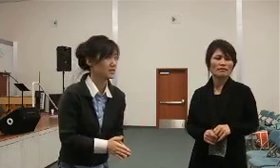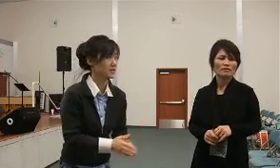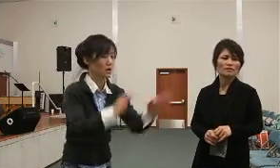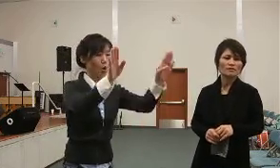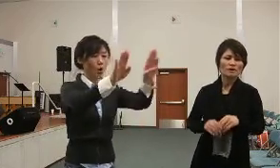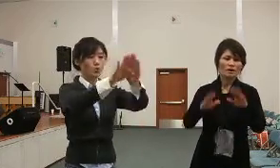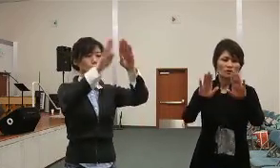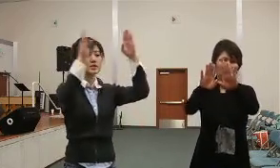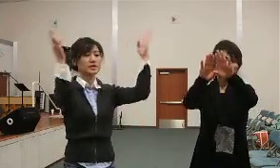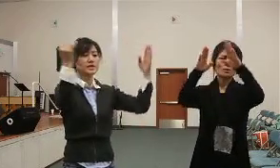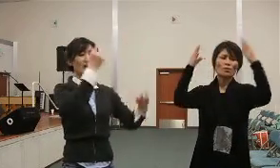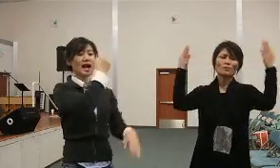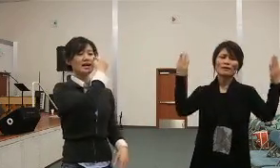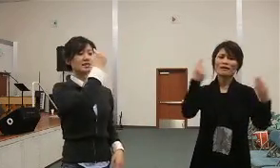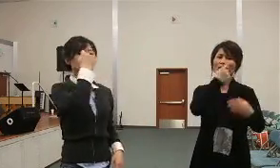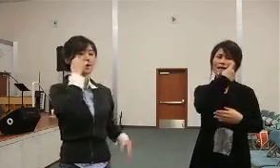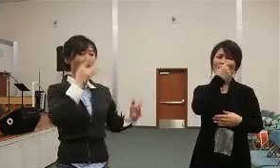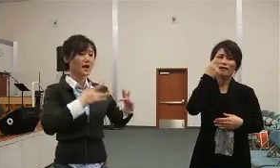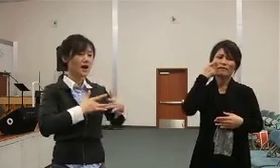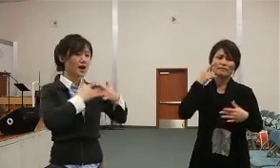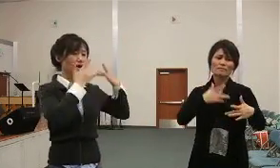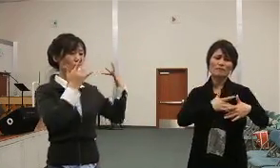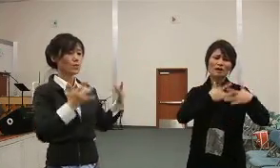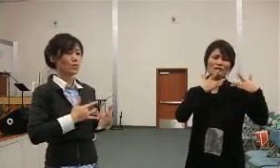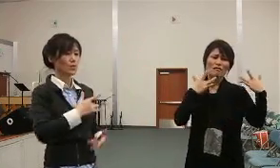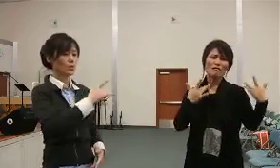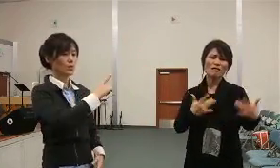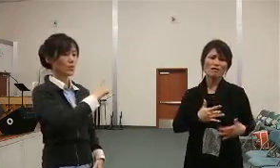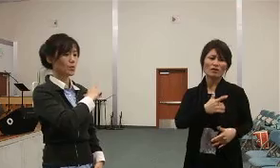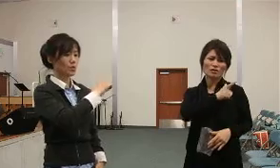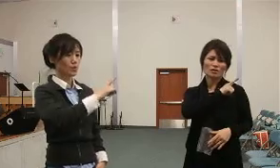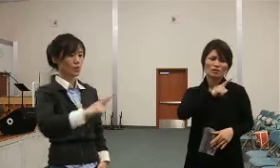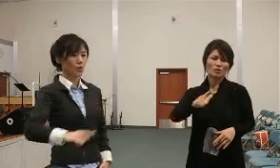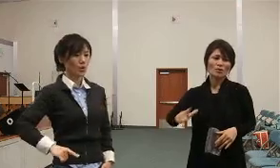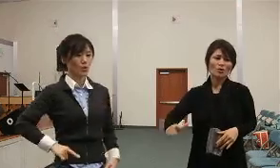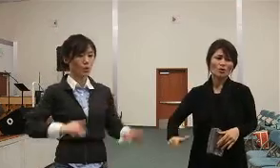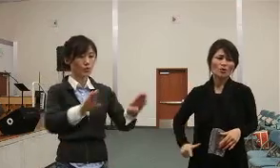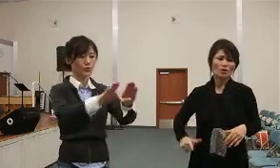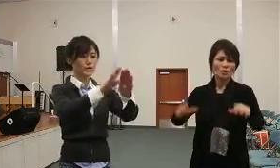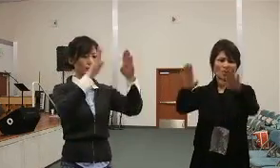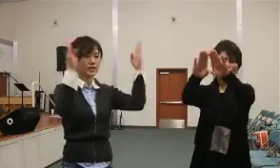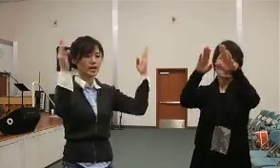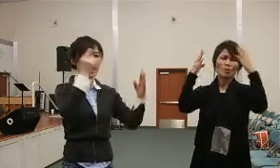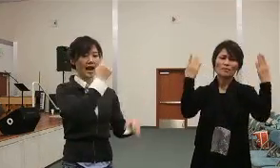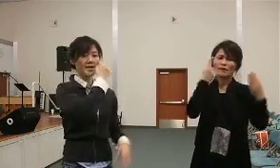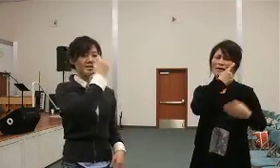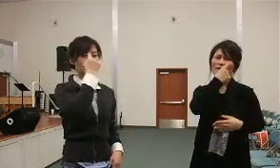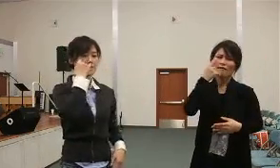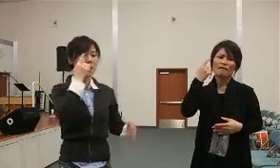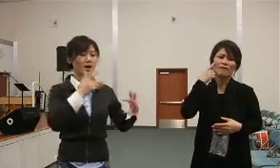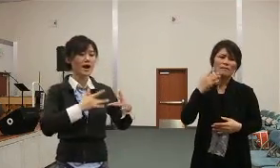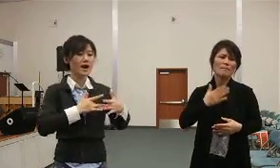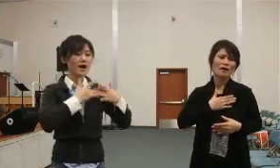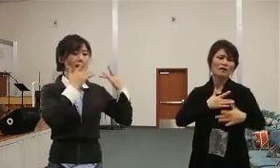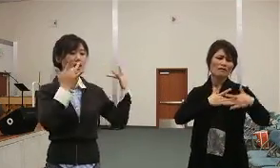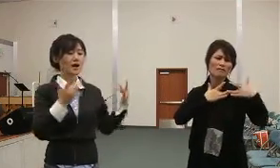Open the eyes of my heart, Lord, open the eyes of my heart,